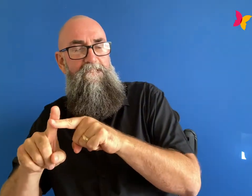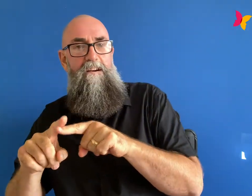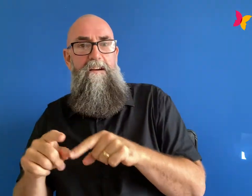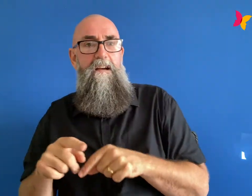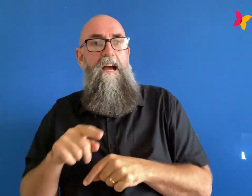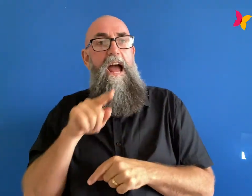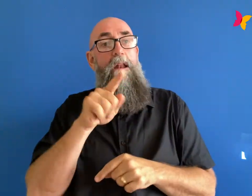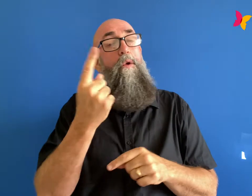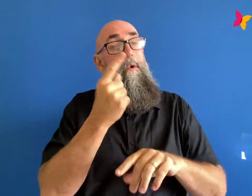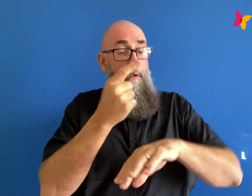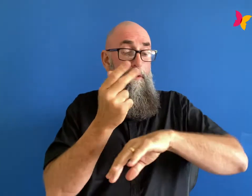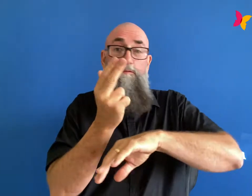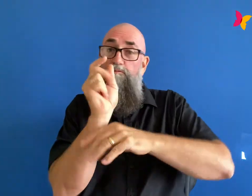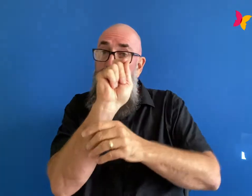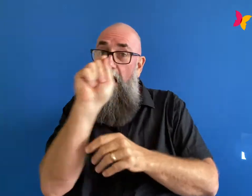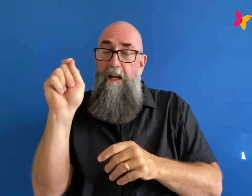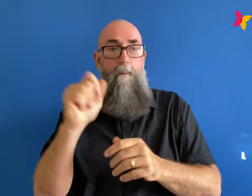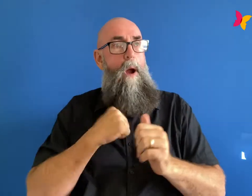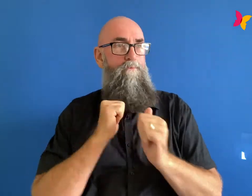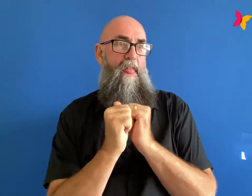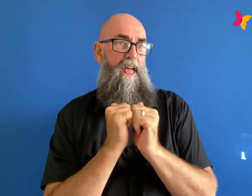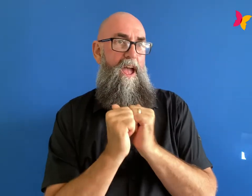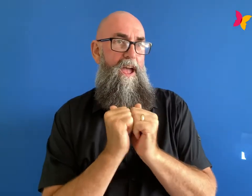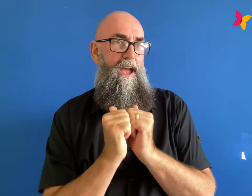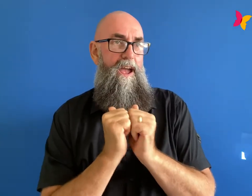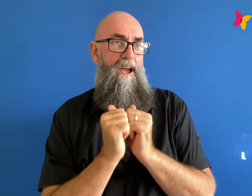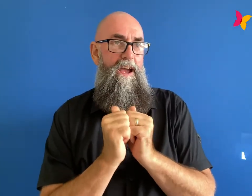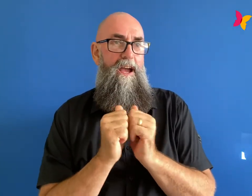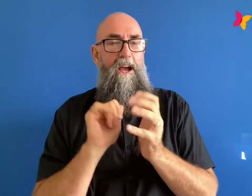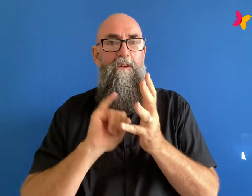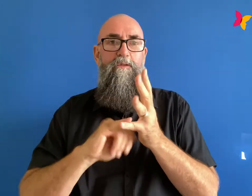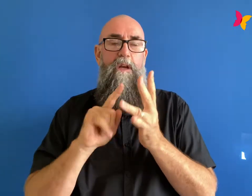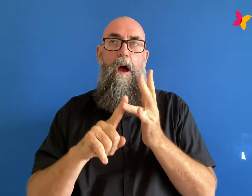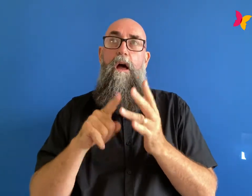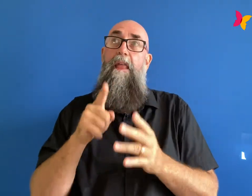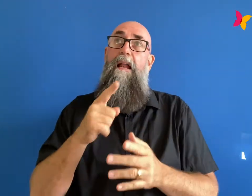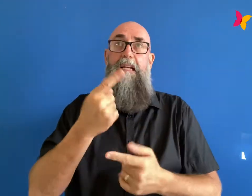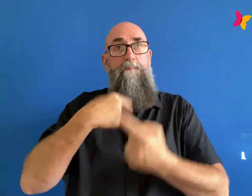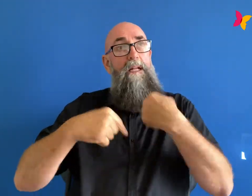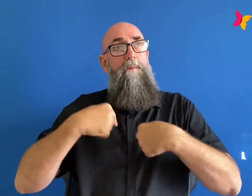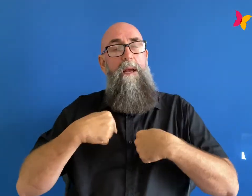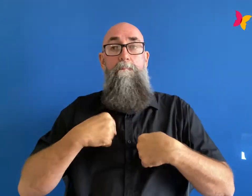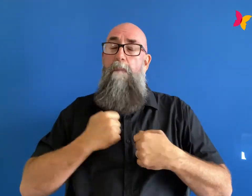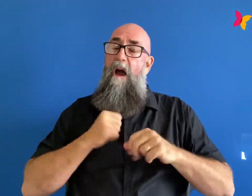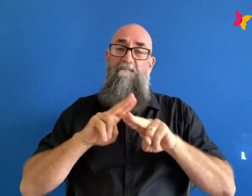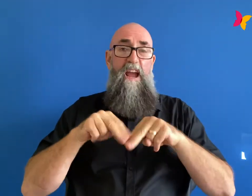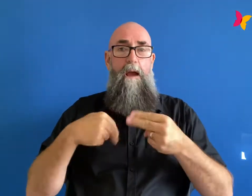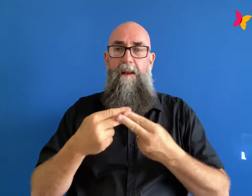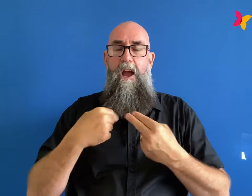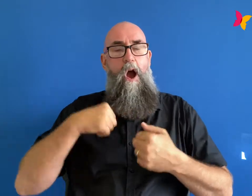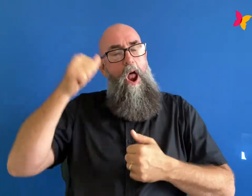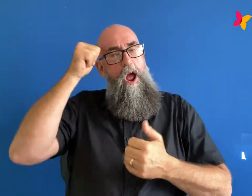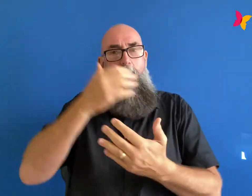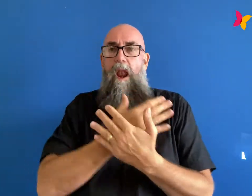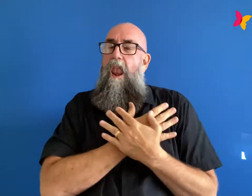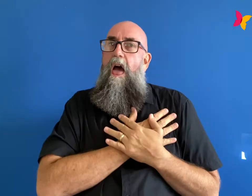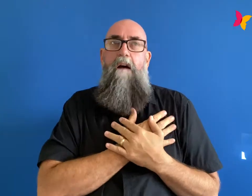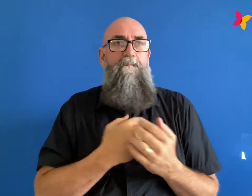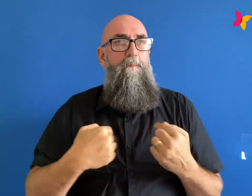reminder to me that i'm really loved um by my family obviously and and to just live life boldly and to embrace the